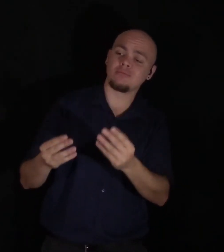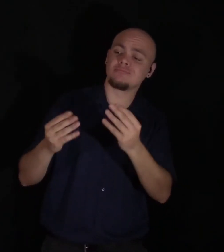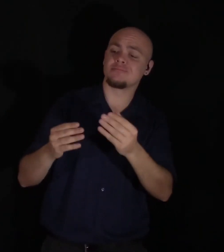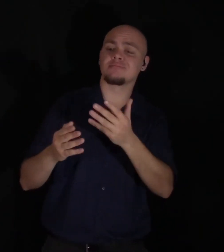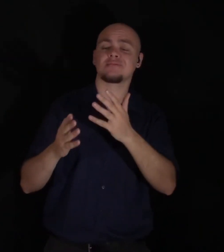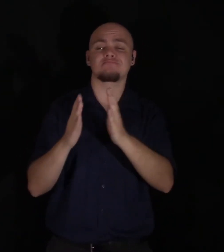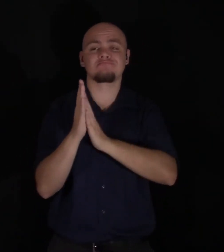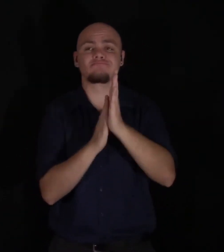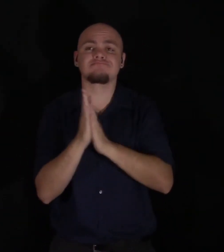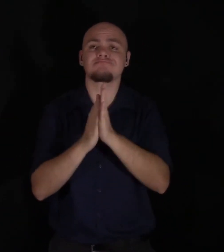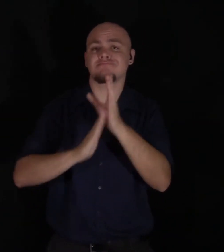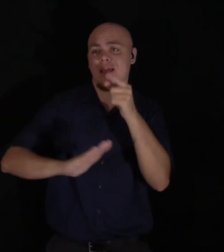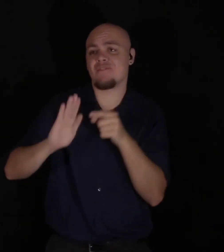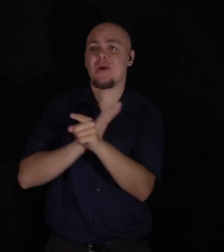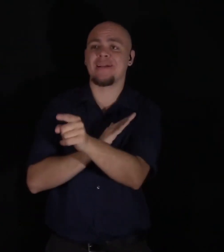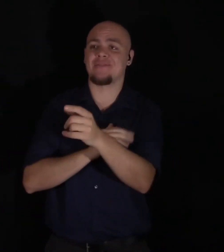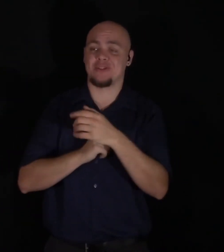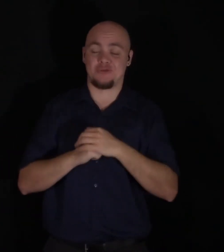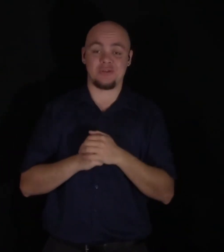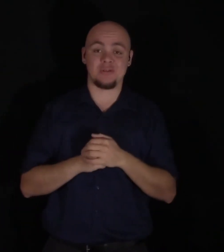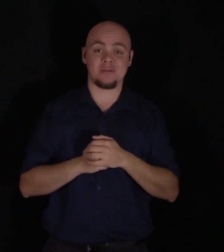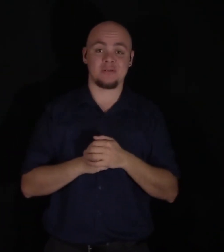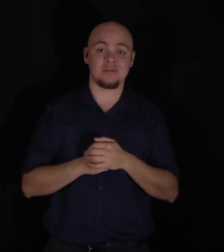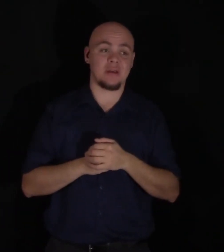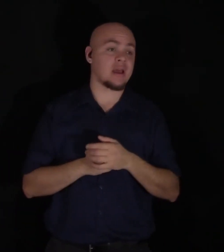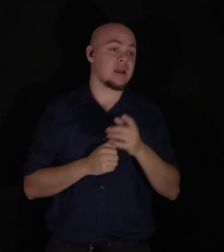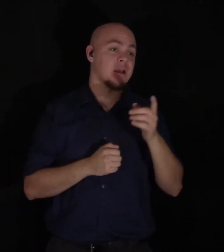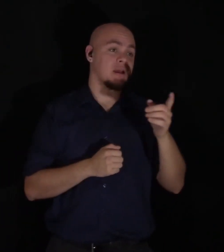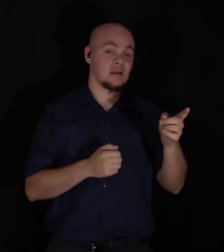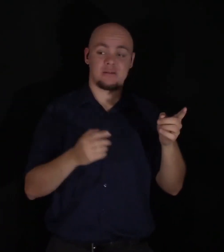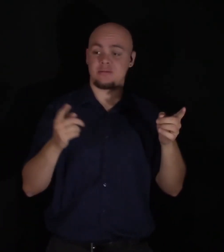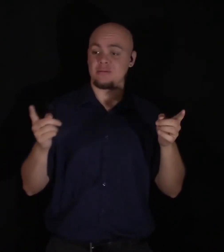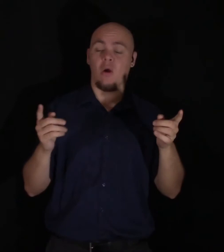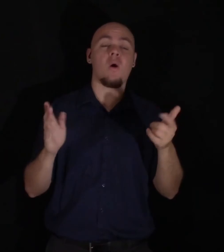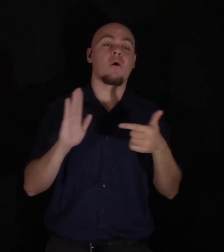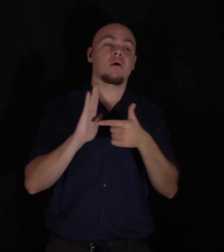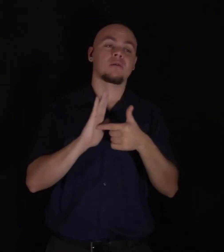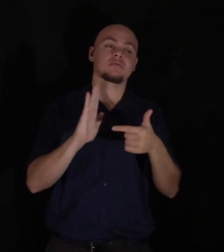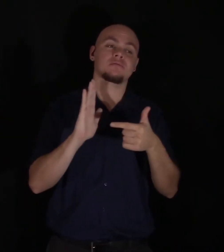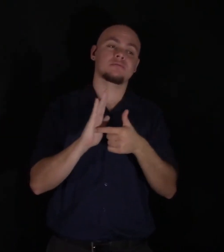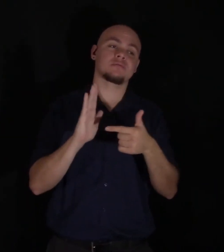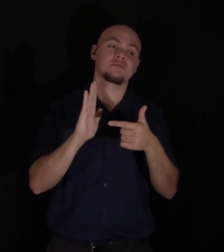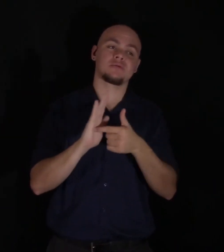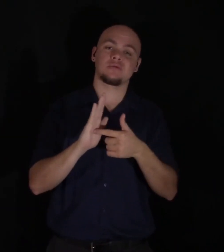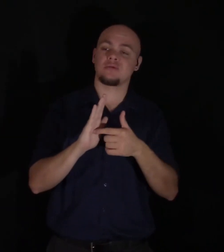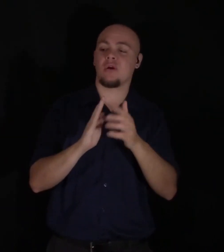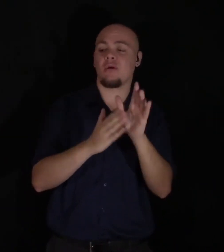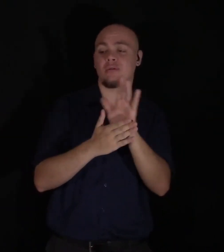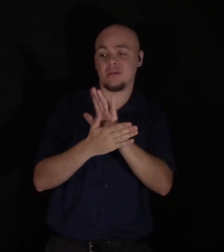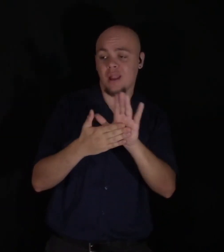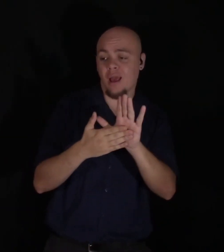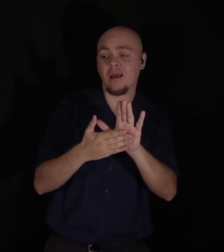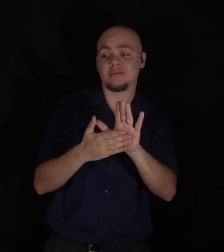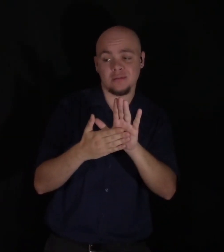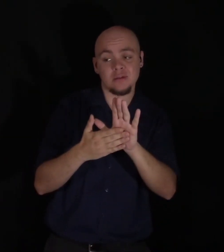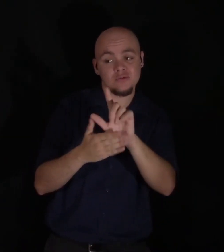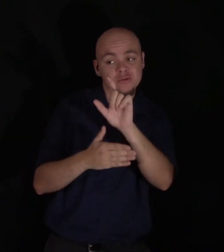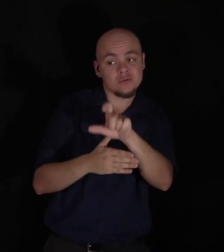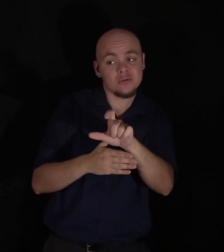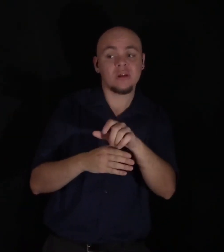exploit, had she not unfolded to him the real loveliness of beneficence, and made the doing good the end